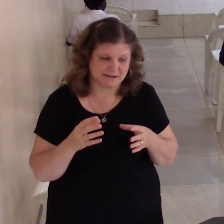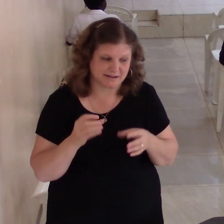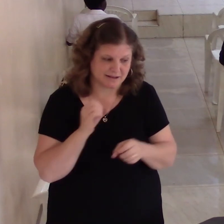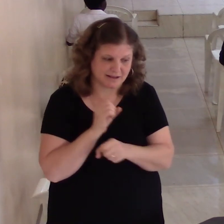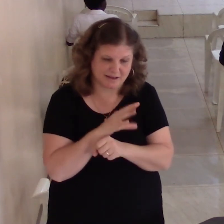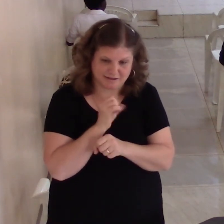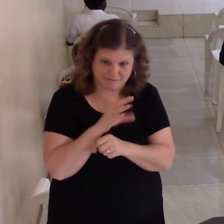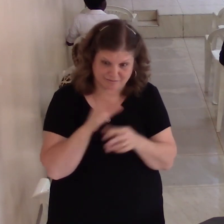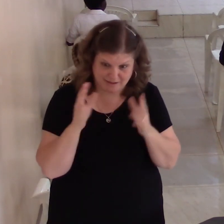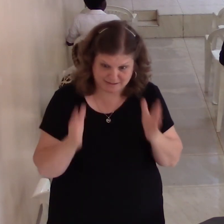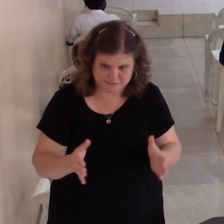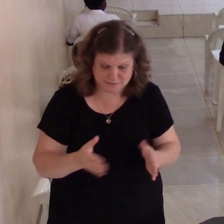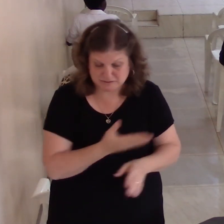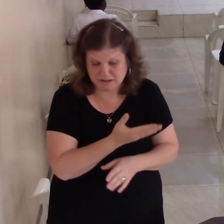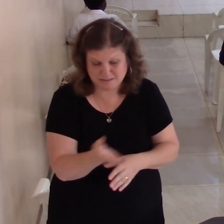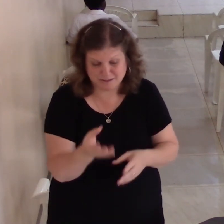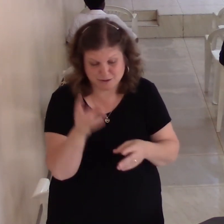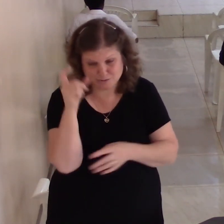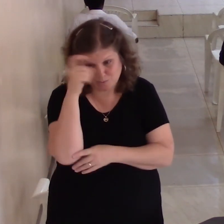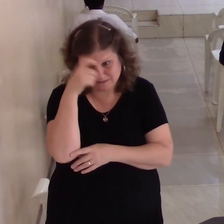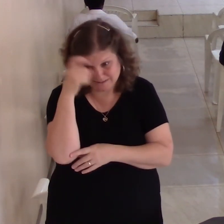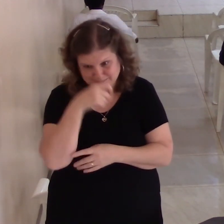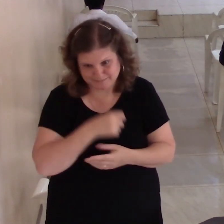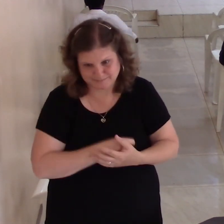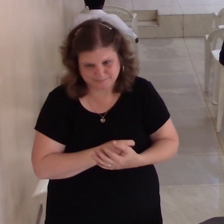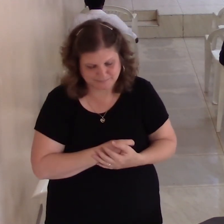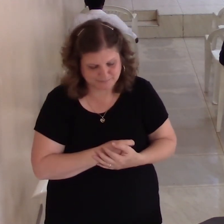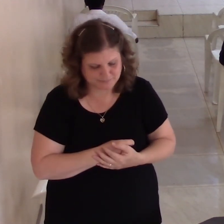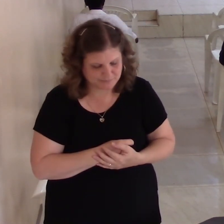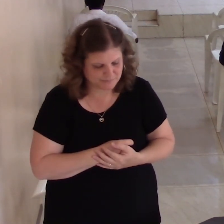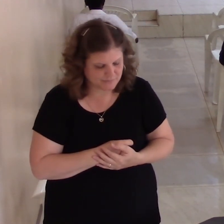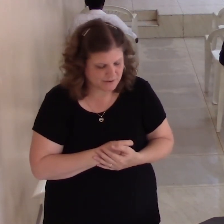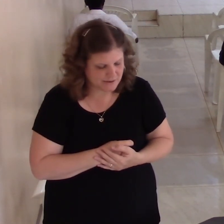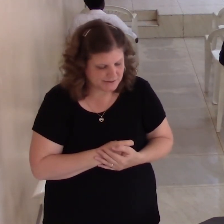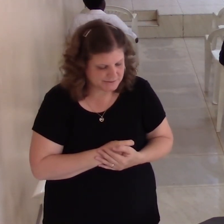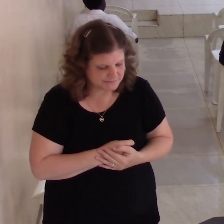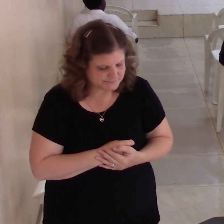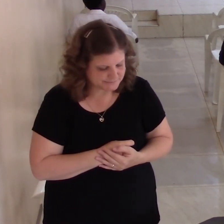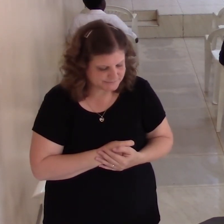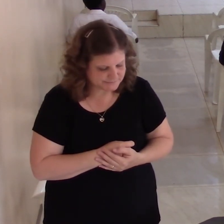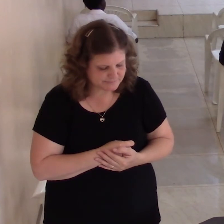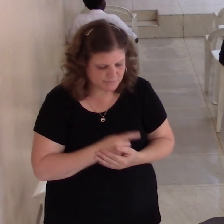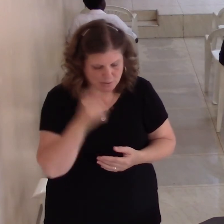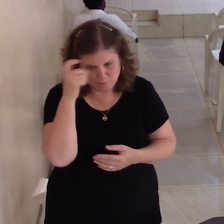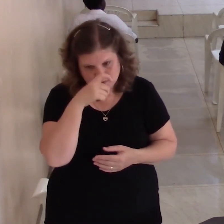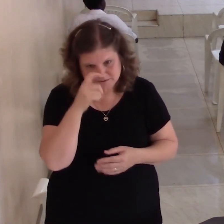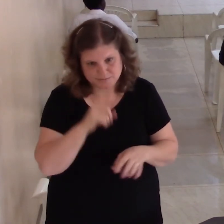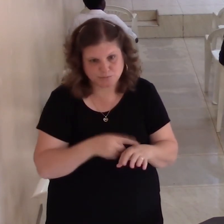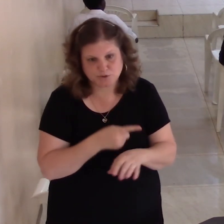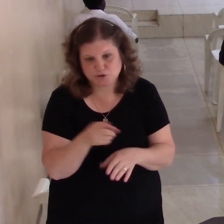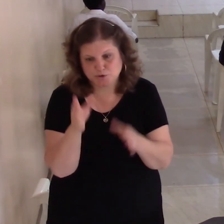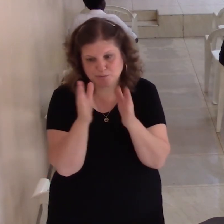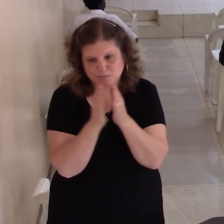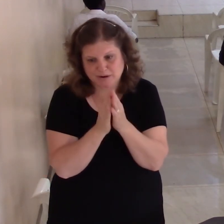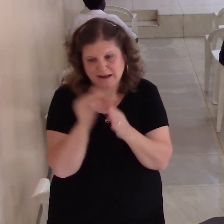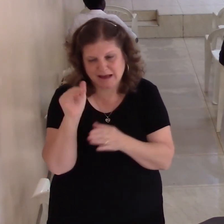there's wisdom as you get God in counseling there's wisdom as you pray and ask God to give you the words to speak